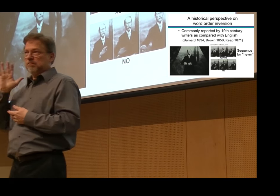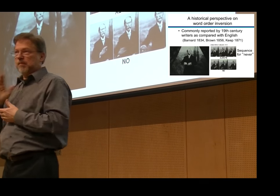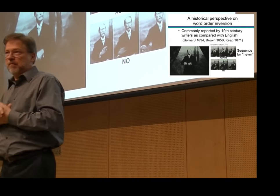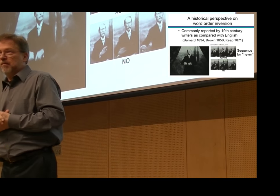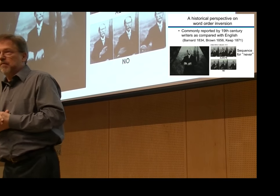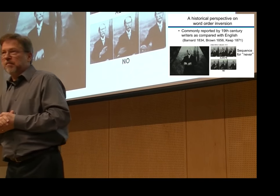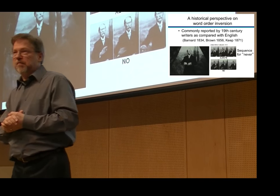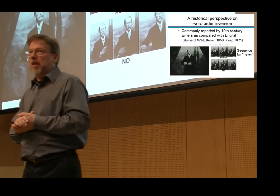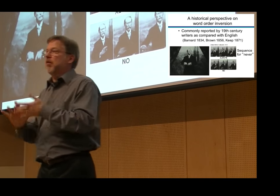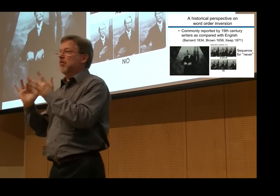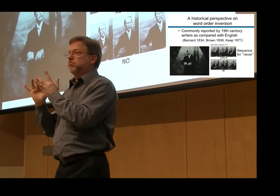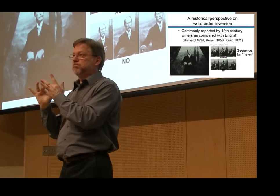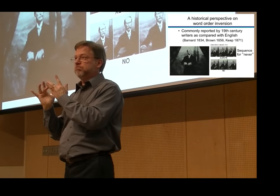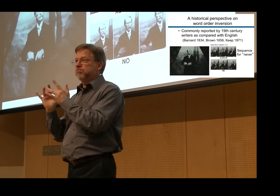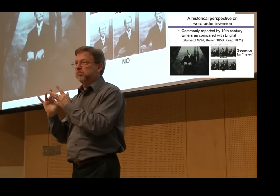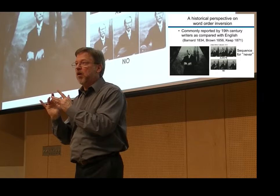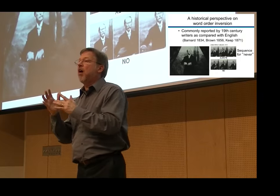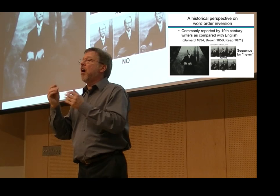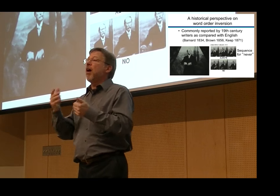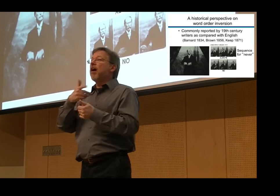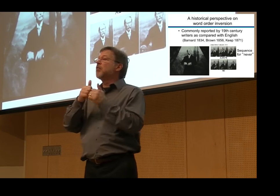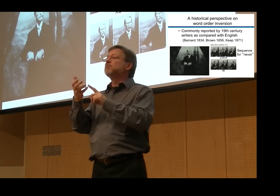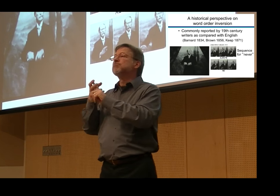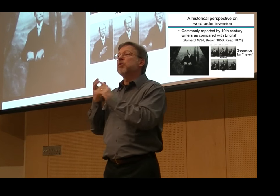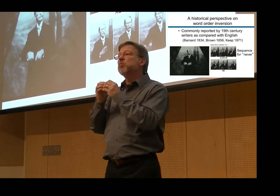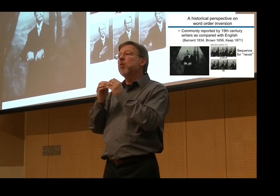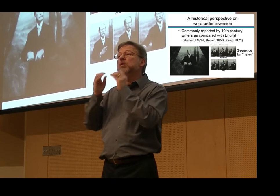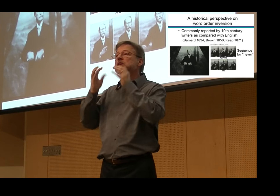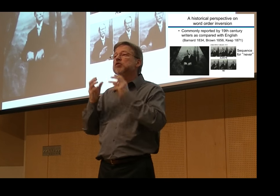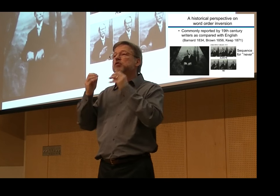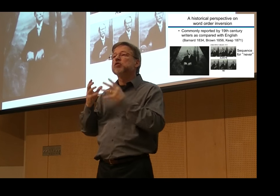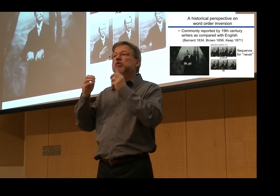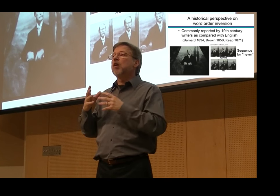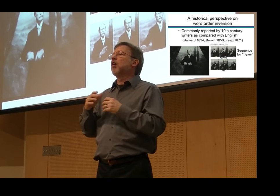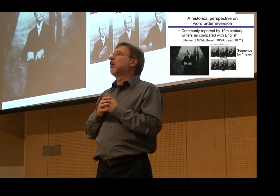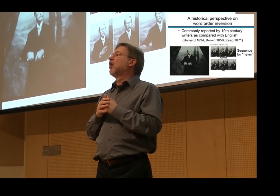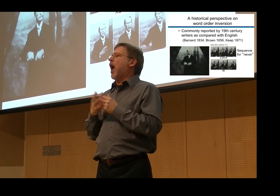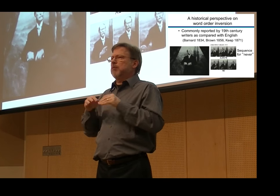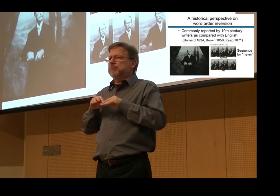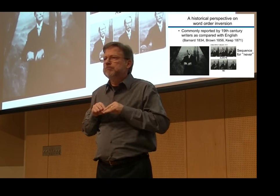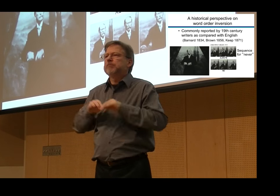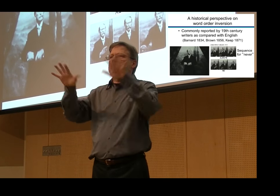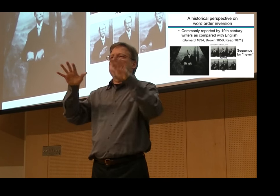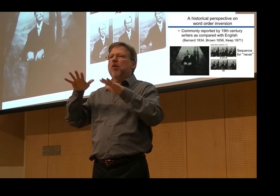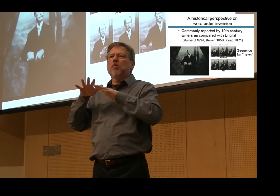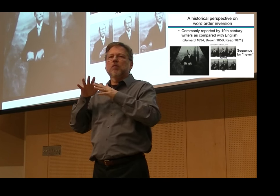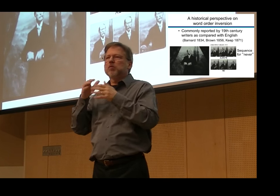as well was an alumnus of Yale College. He had his connections there and he recruited teachers